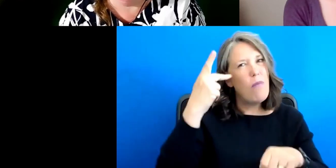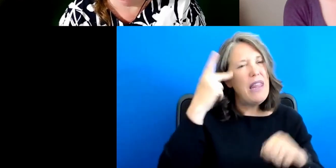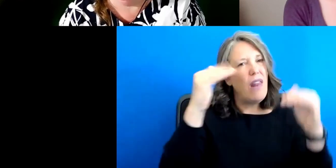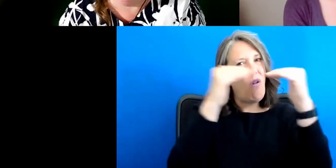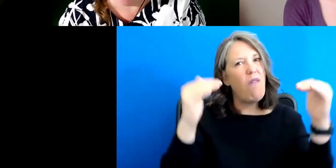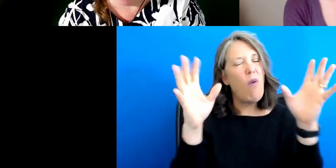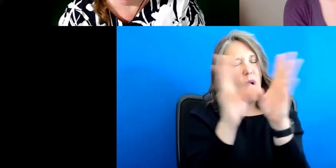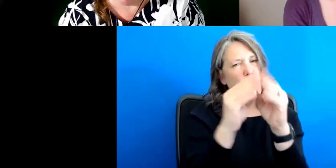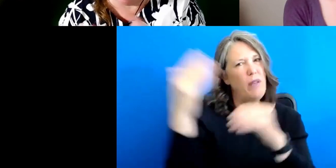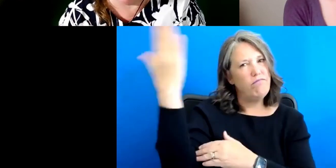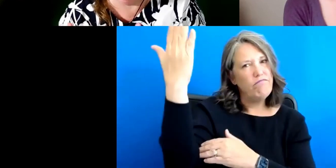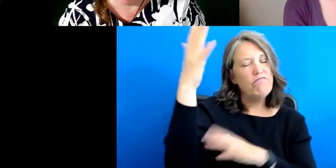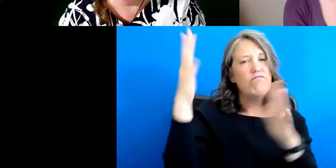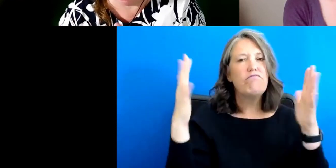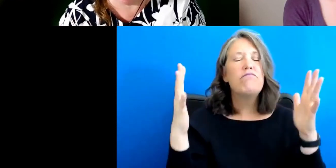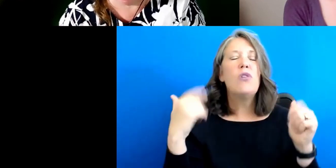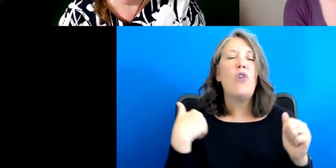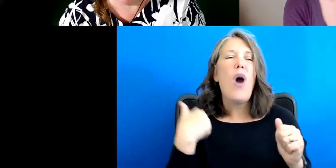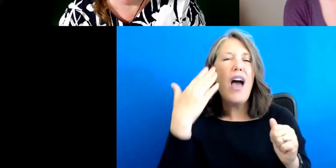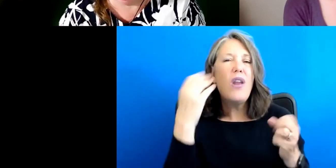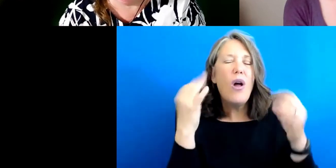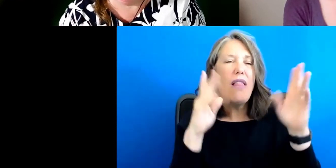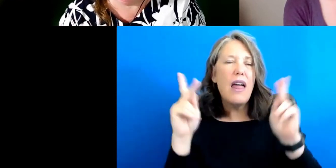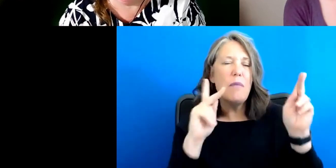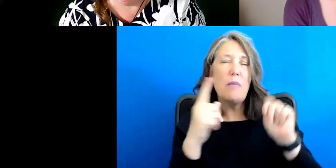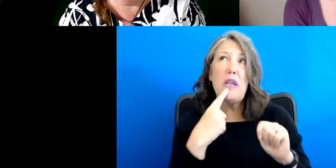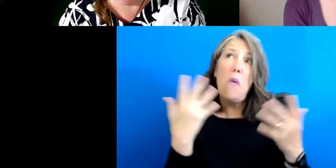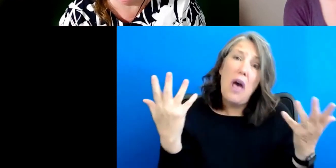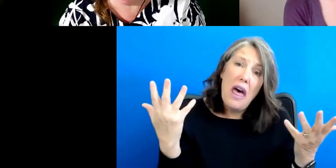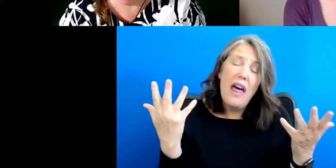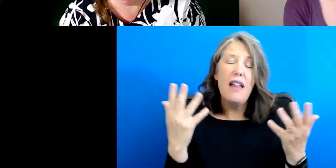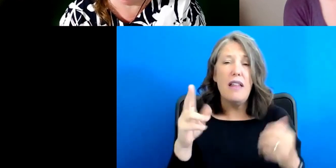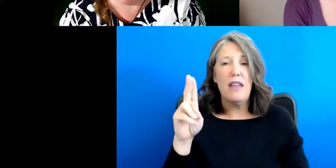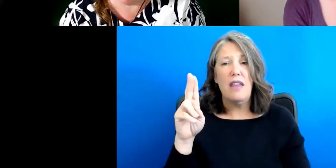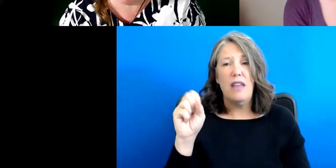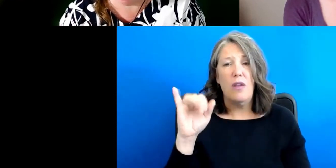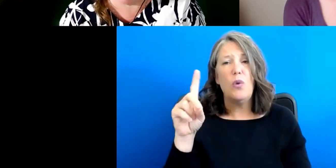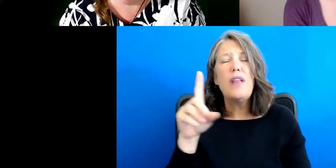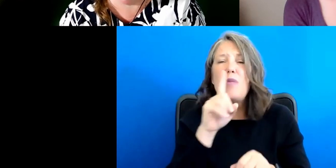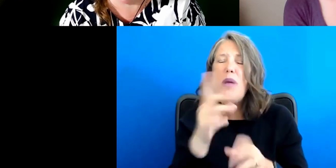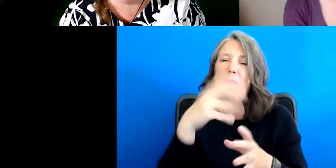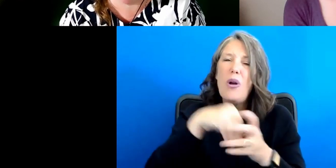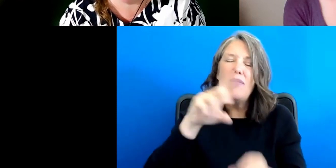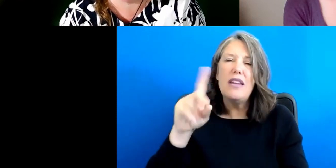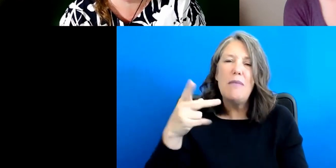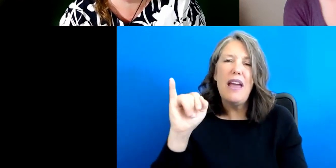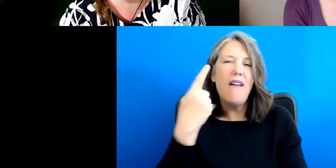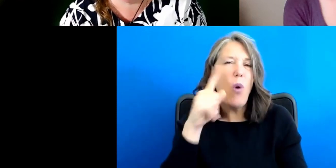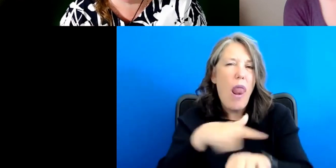forum. So I know a lot of people will say, well, you know, you said has been a part of DPI for a long